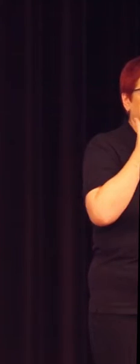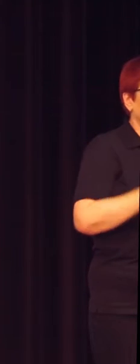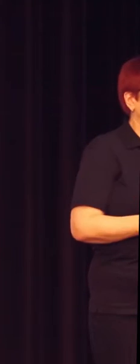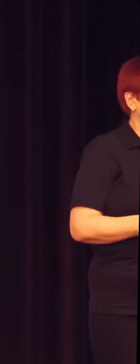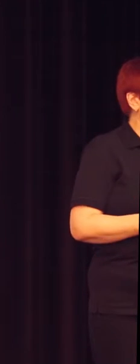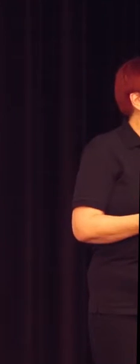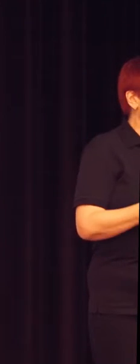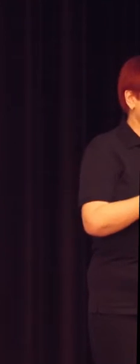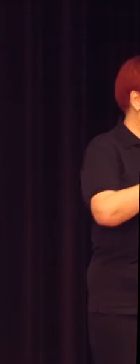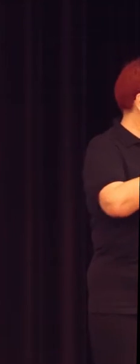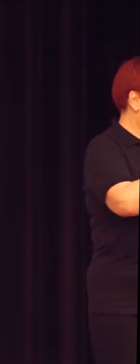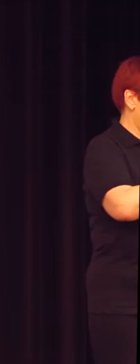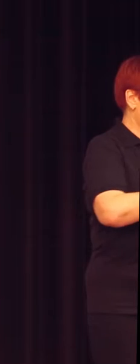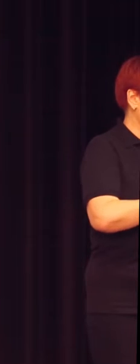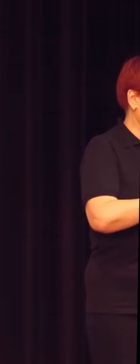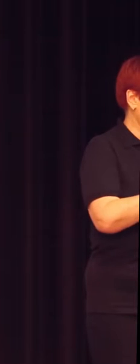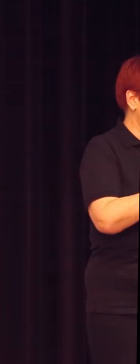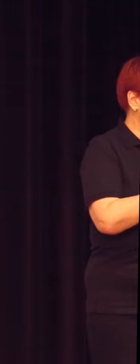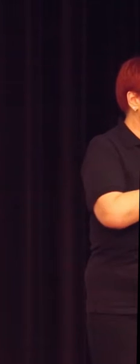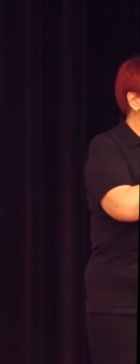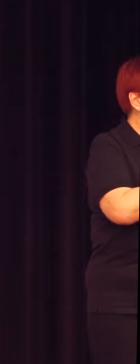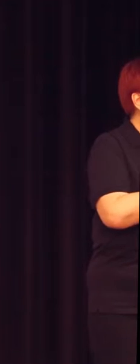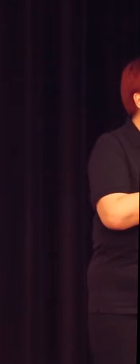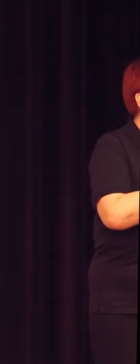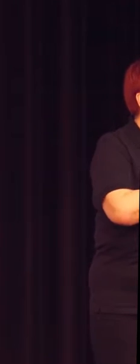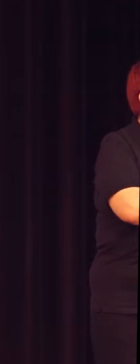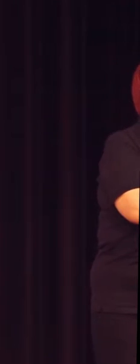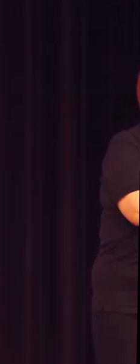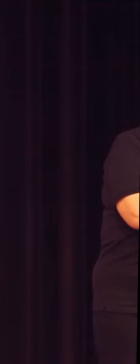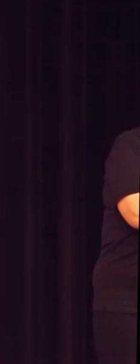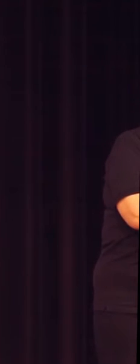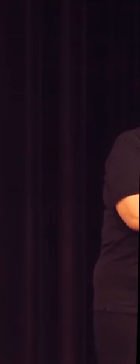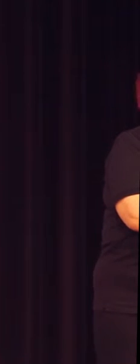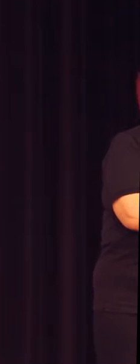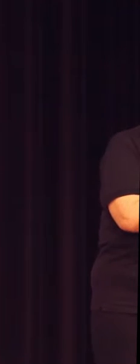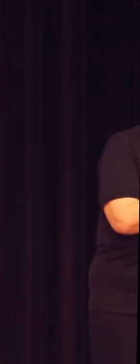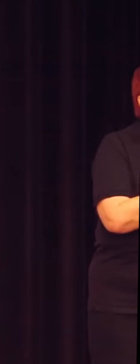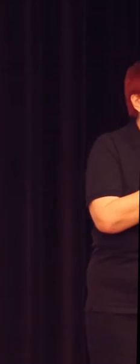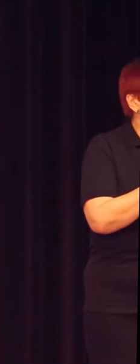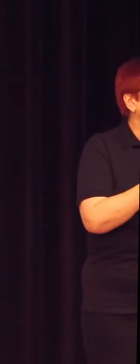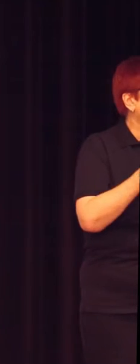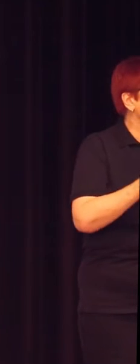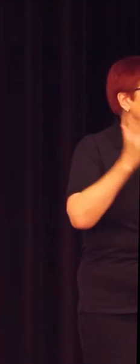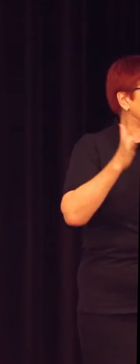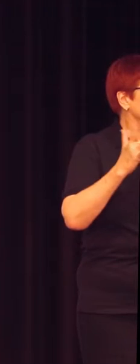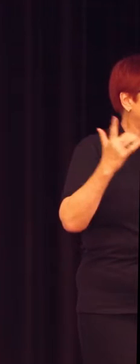broken. The internet got invented, much to the regret of some of our staff.